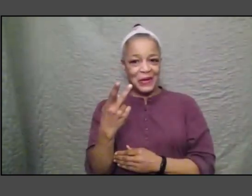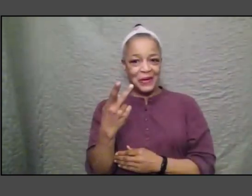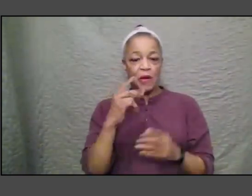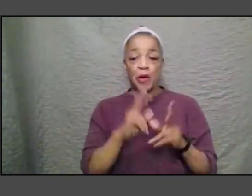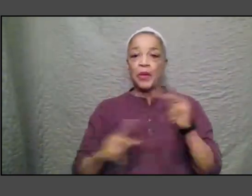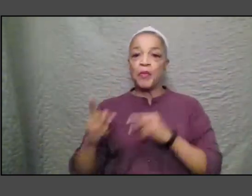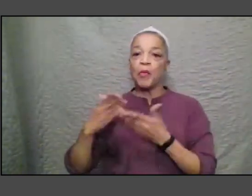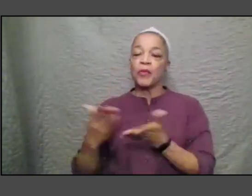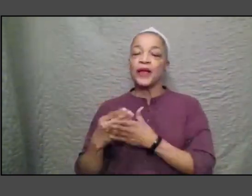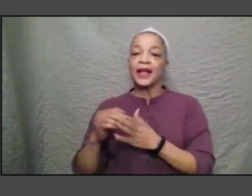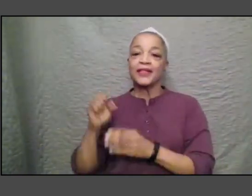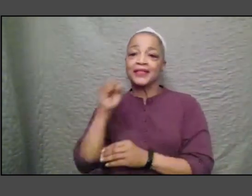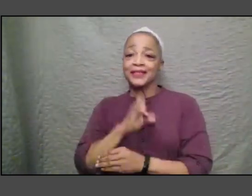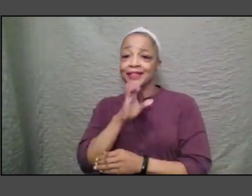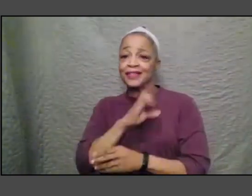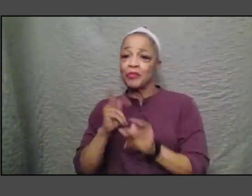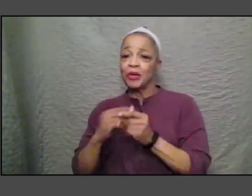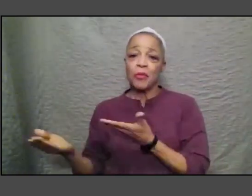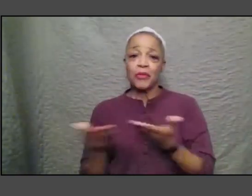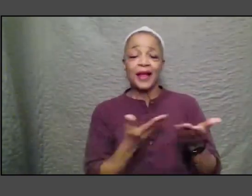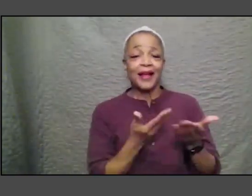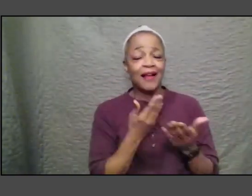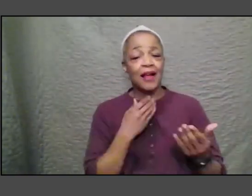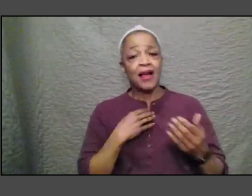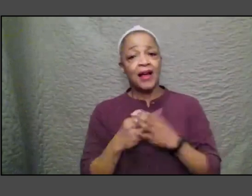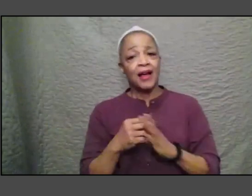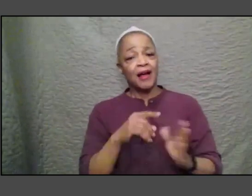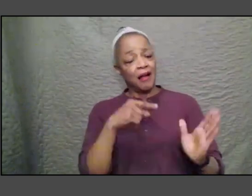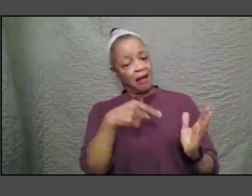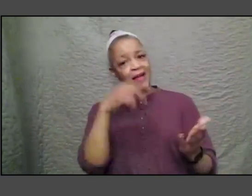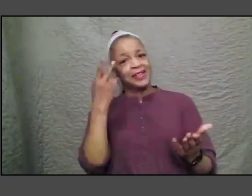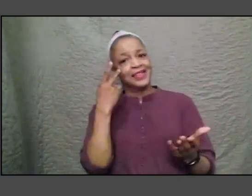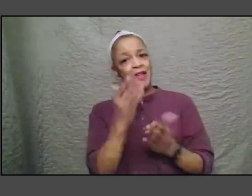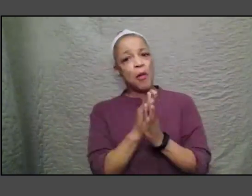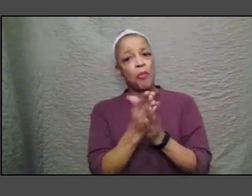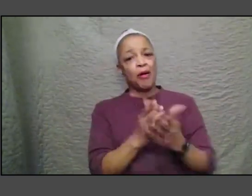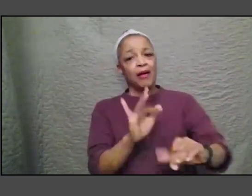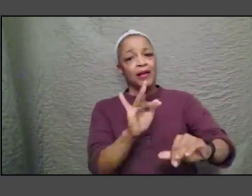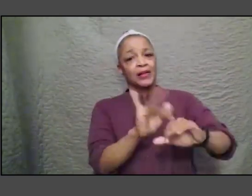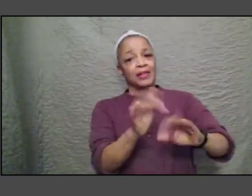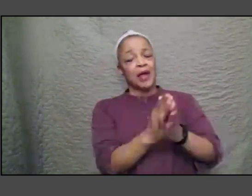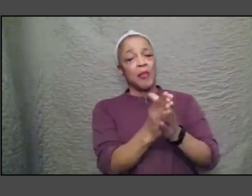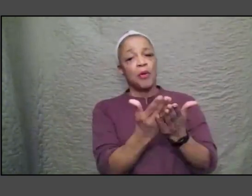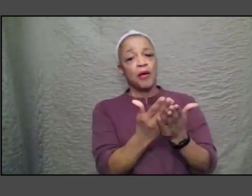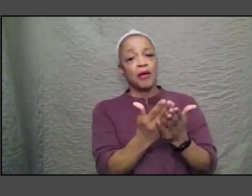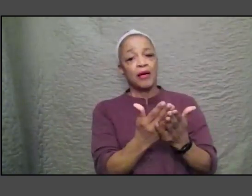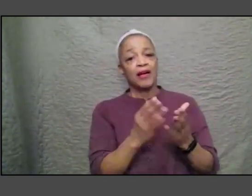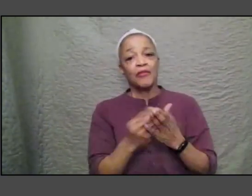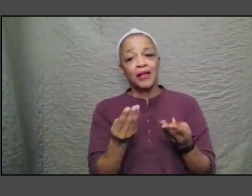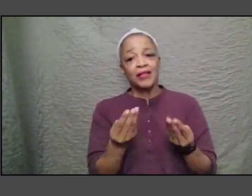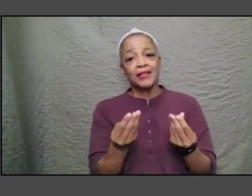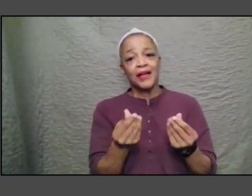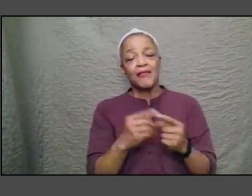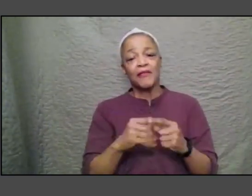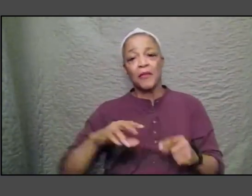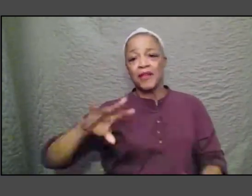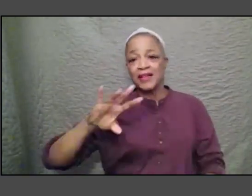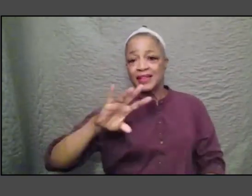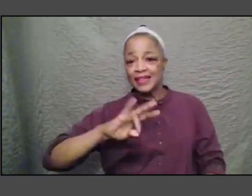put their hands and make their marks on that book with soil from the 75 camps that